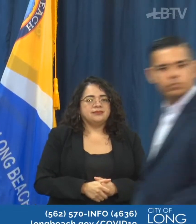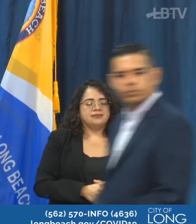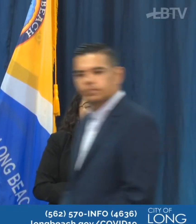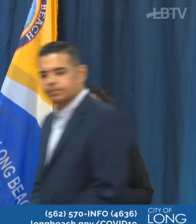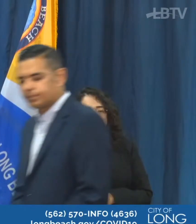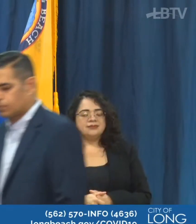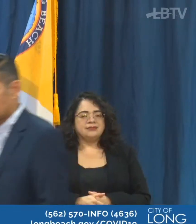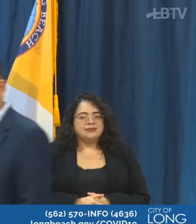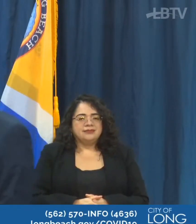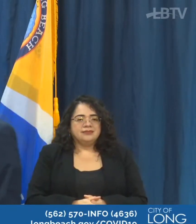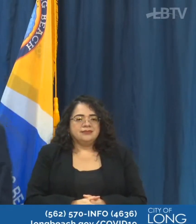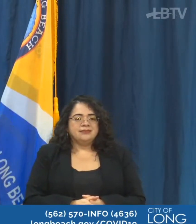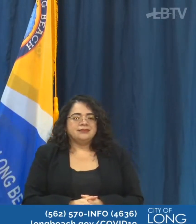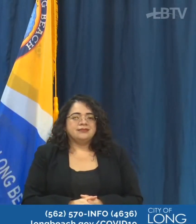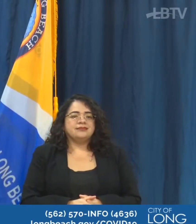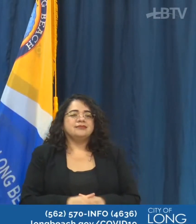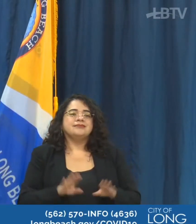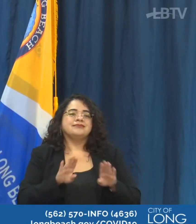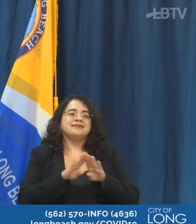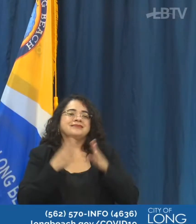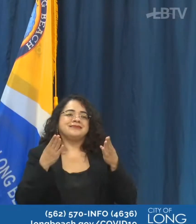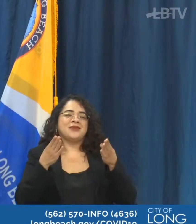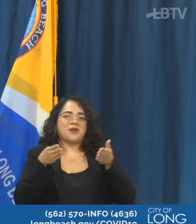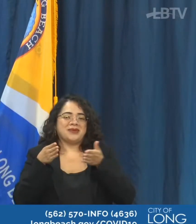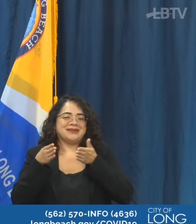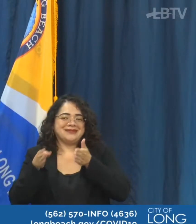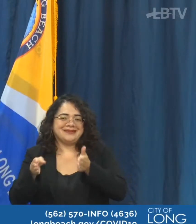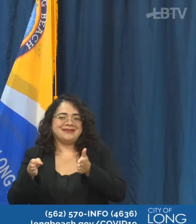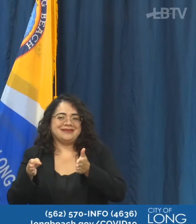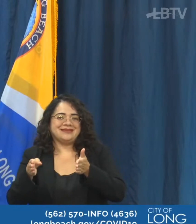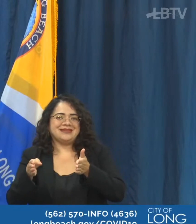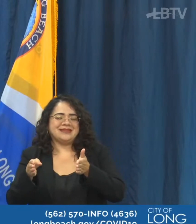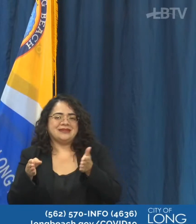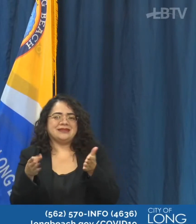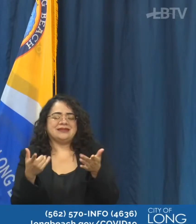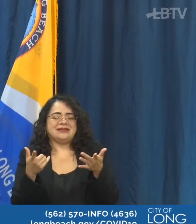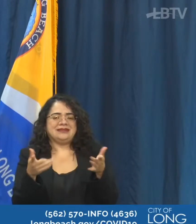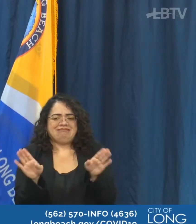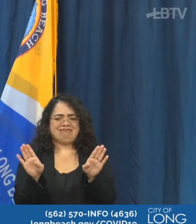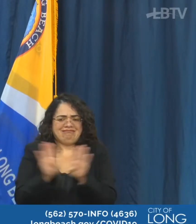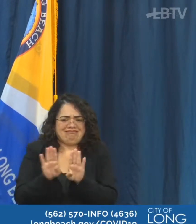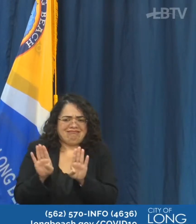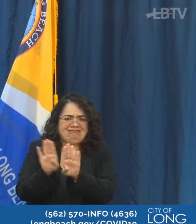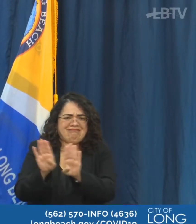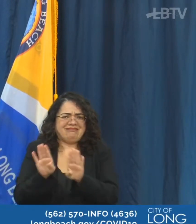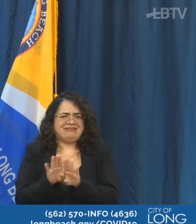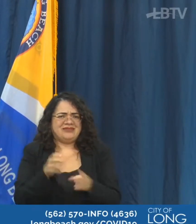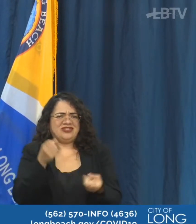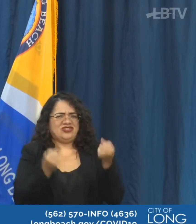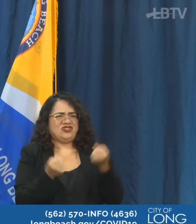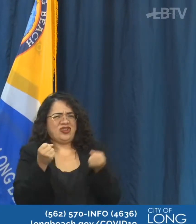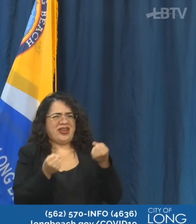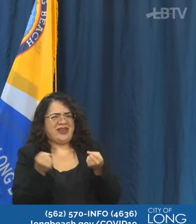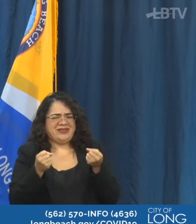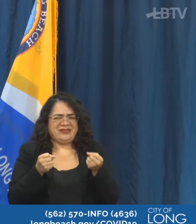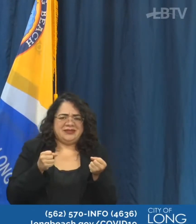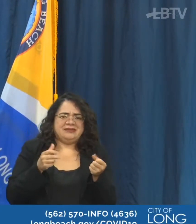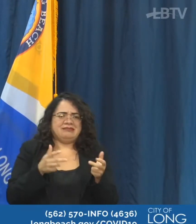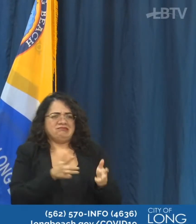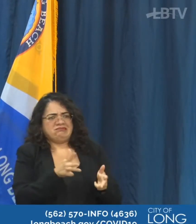some of the open streets proposed would force car traffic to very busy streets, which some drivers may have difficulty navigating.